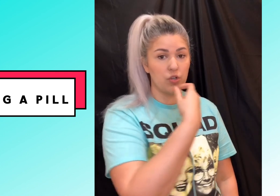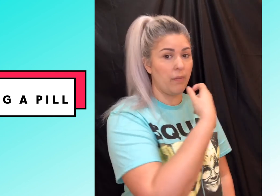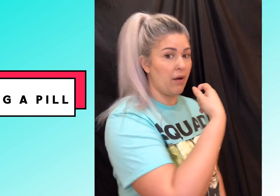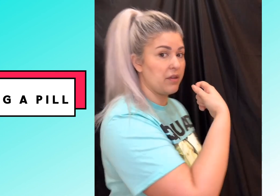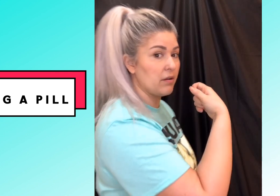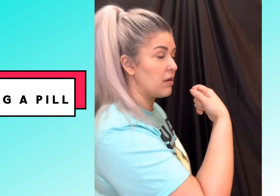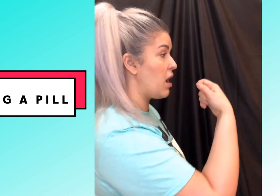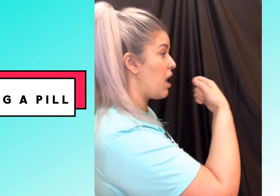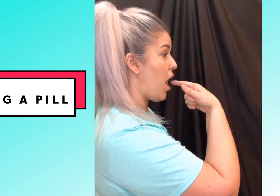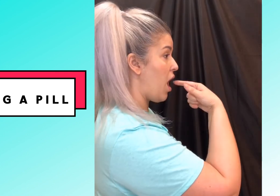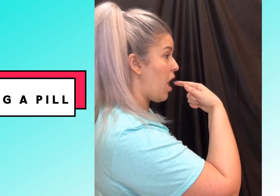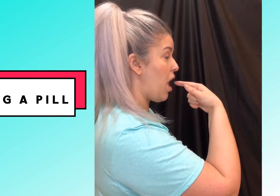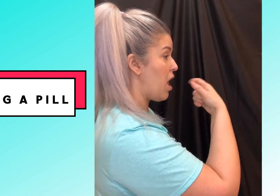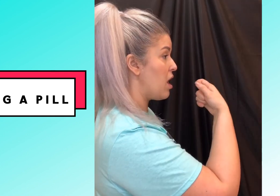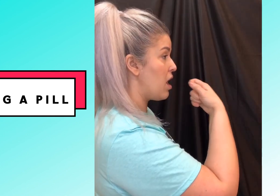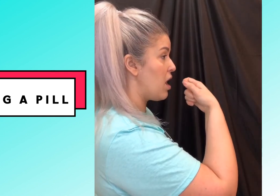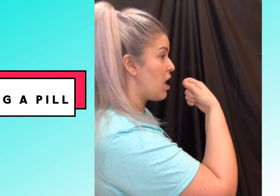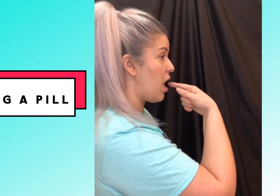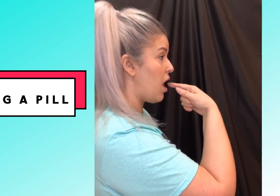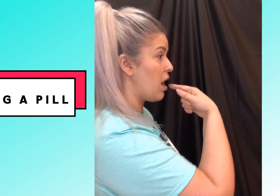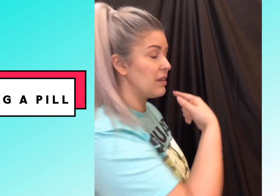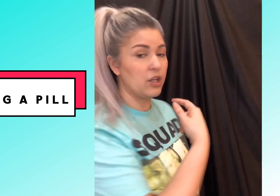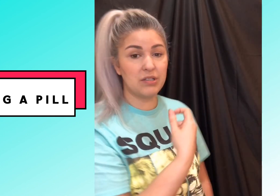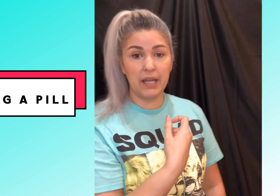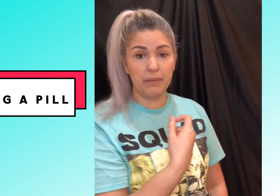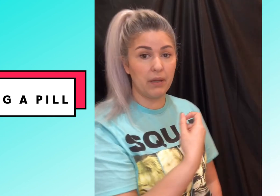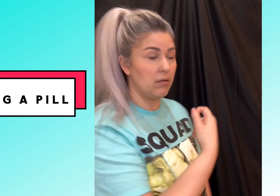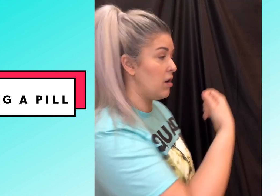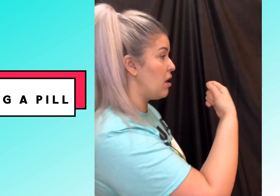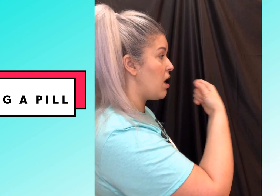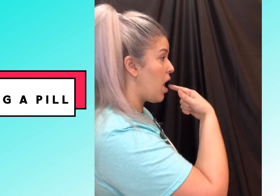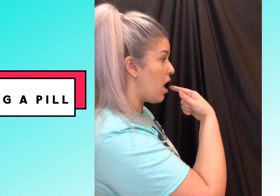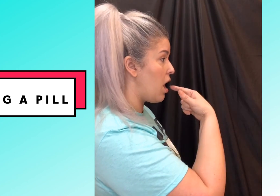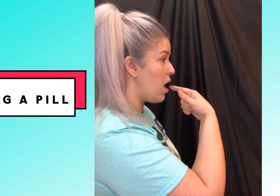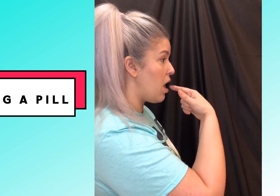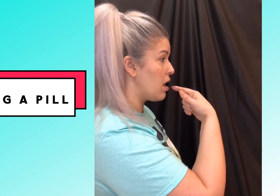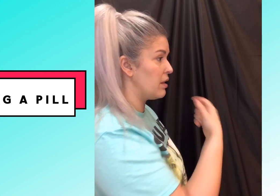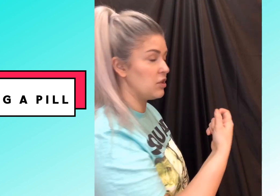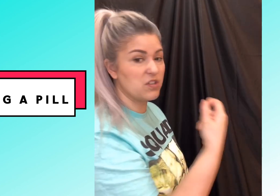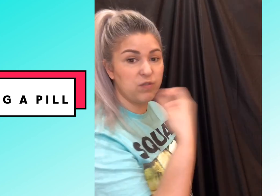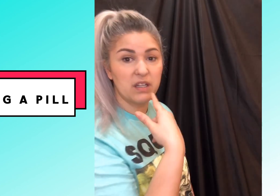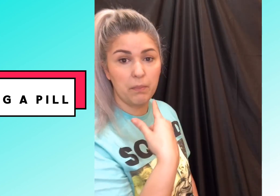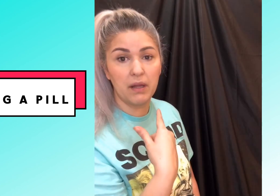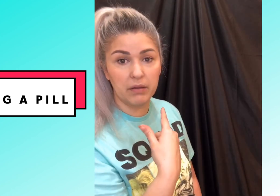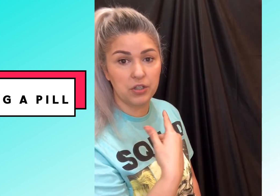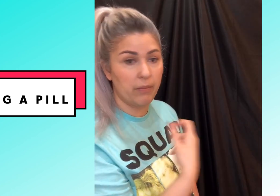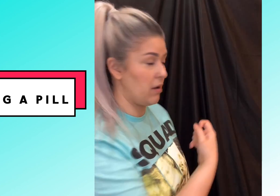your mouth here like you're taking a pill like you just flicked the pill into your mouth